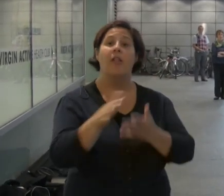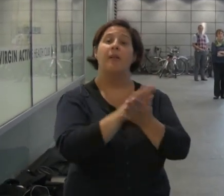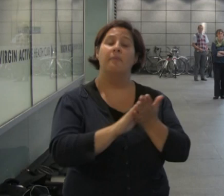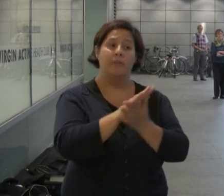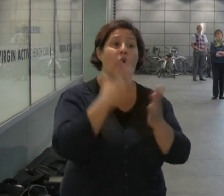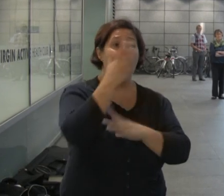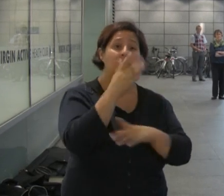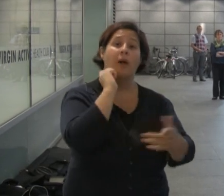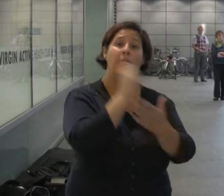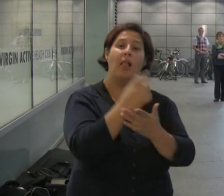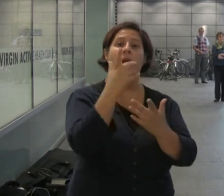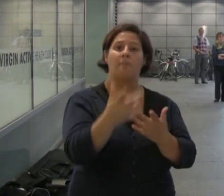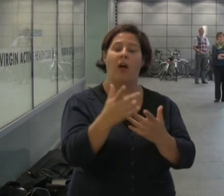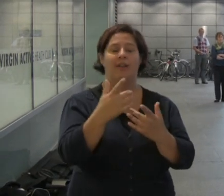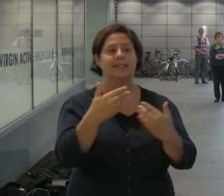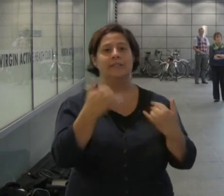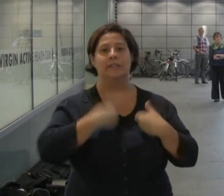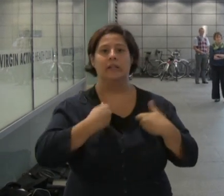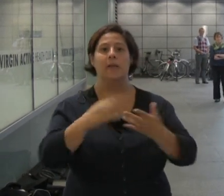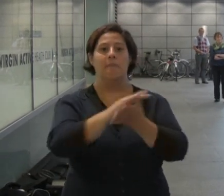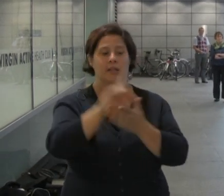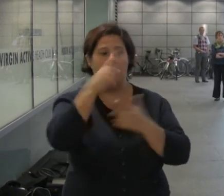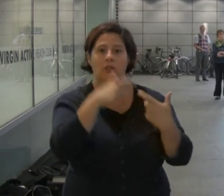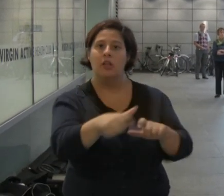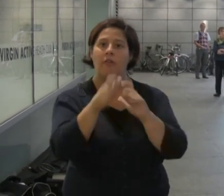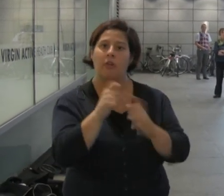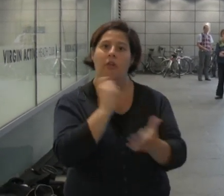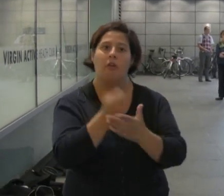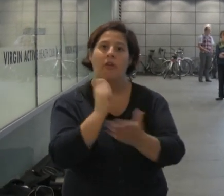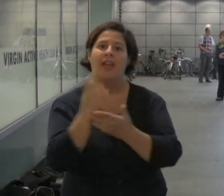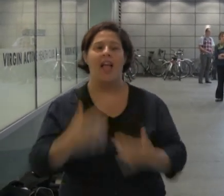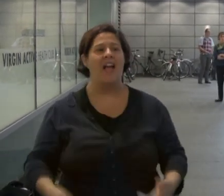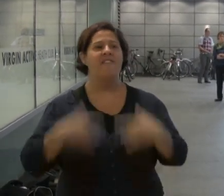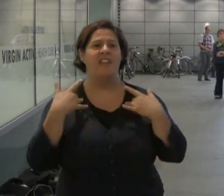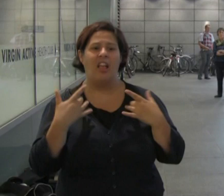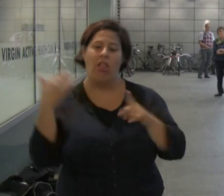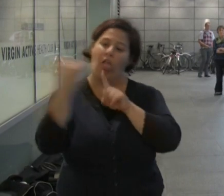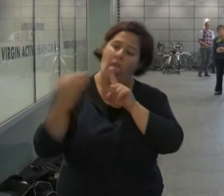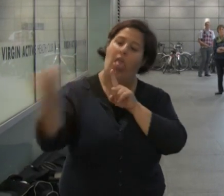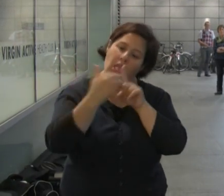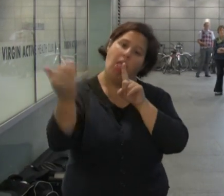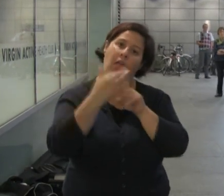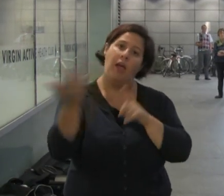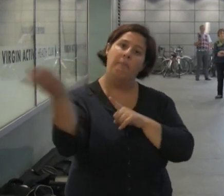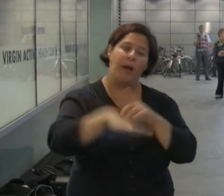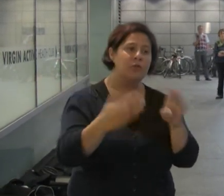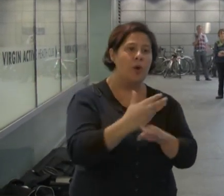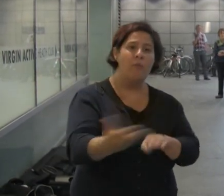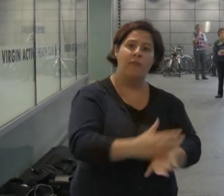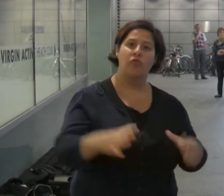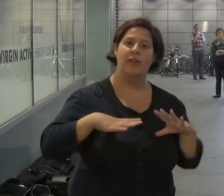to appeal, but his condition prevented him from progressing this. He felt that he was being handed to go back to work before he was ready.